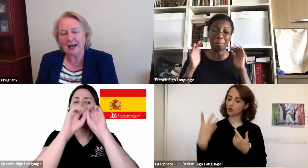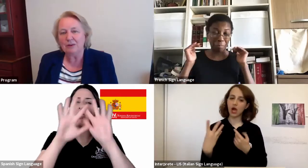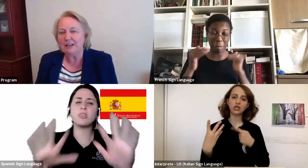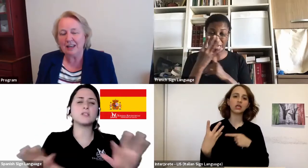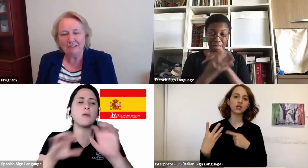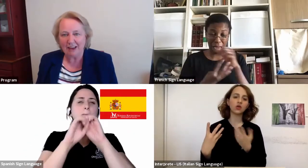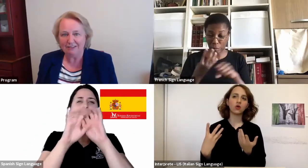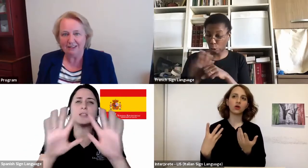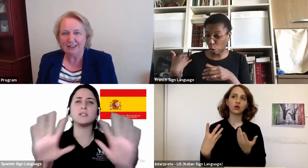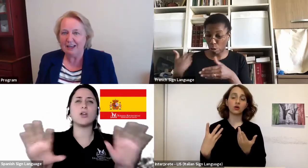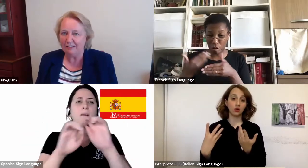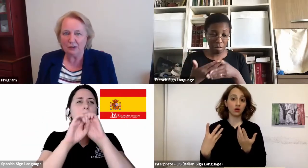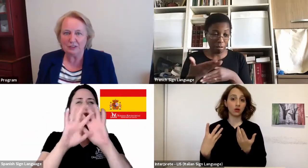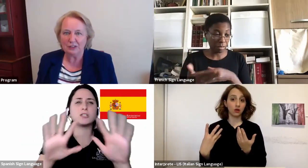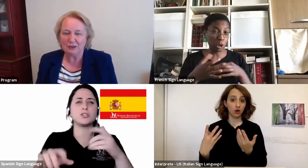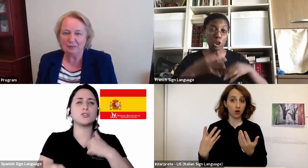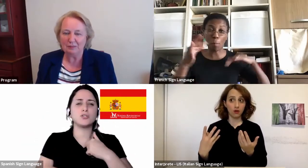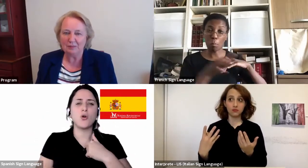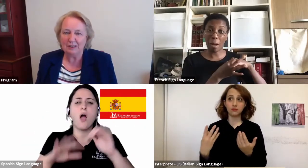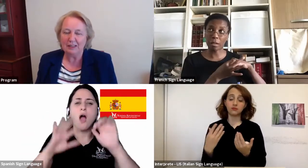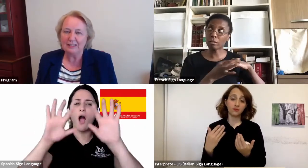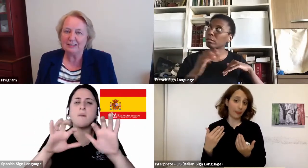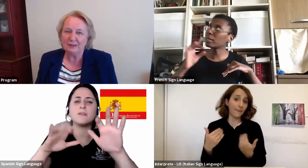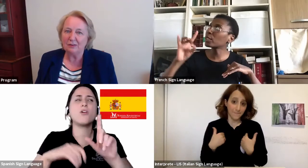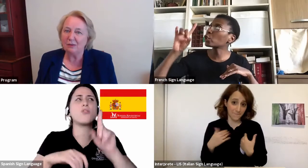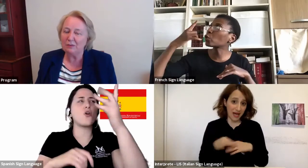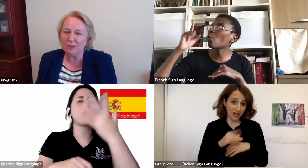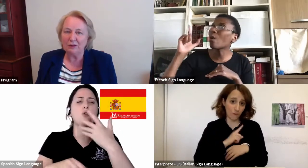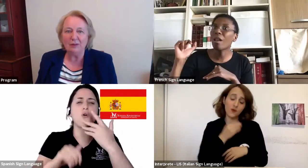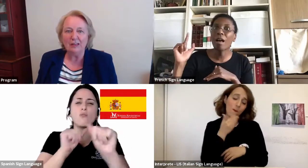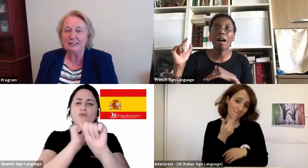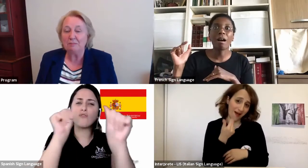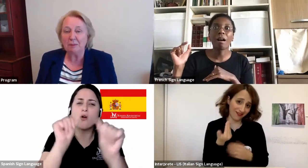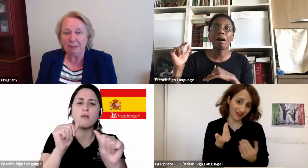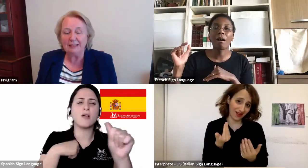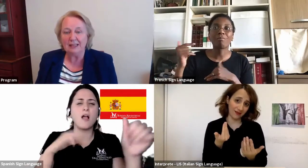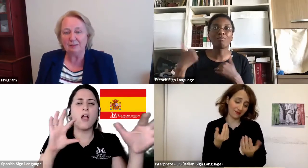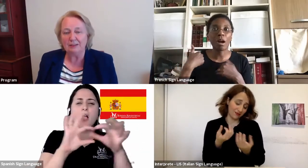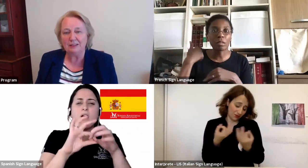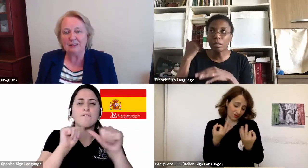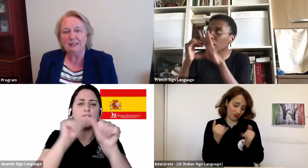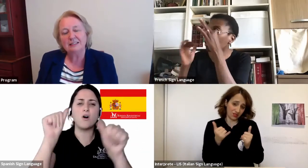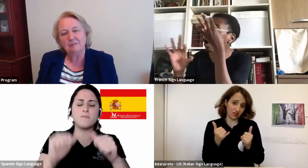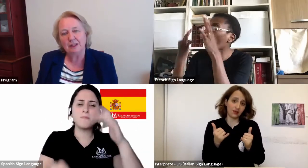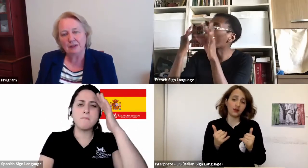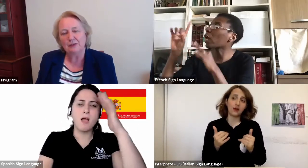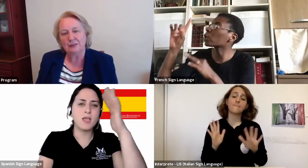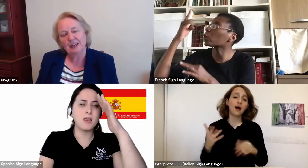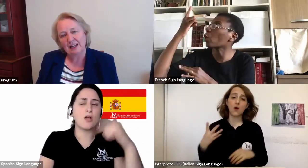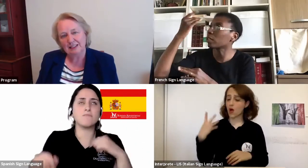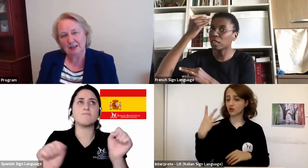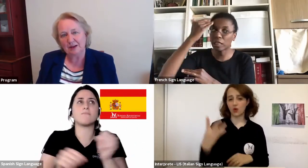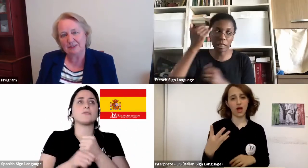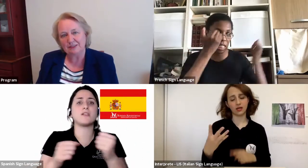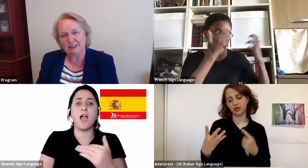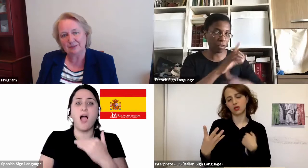that I would never ever have got to know him. So although something bad happened, something good